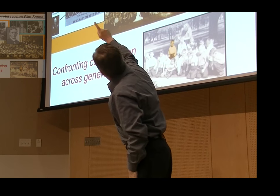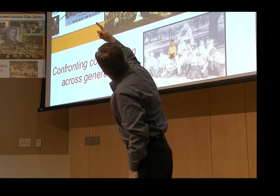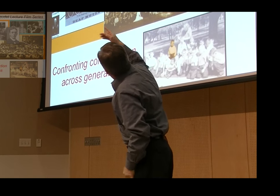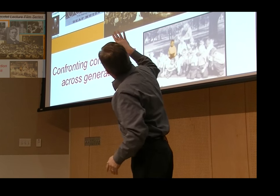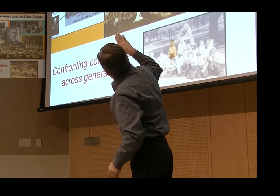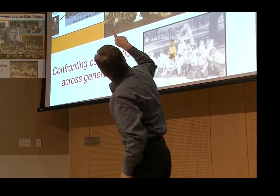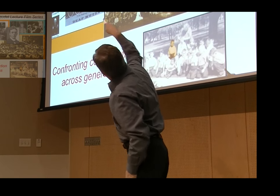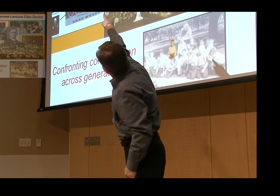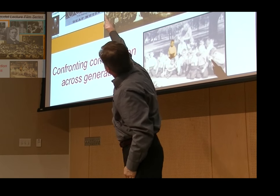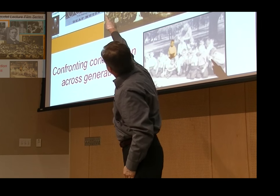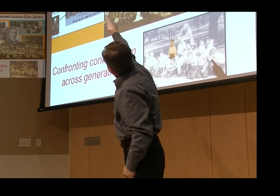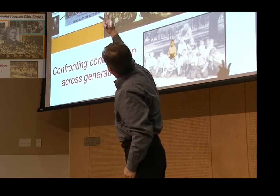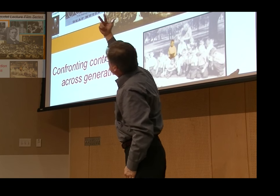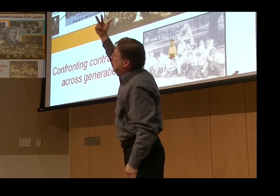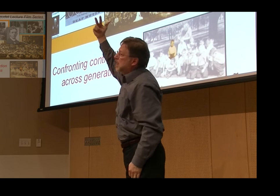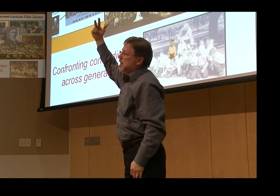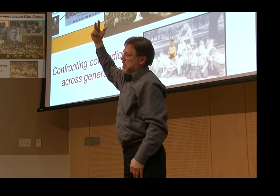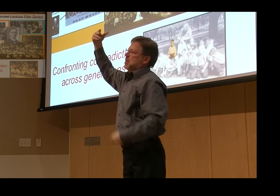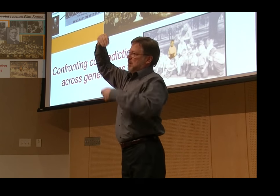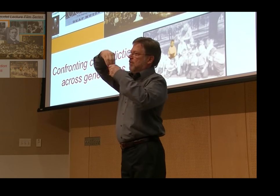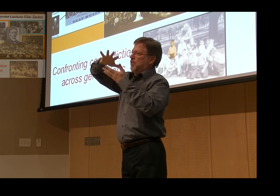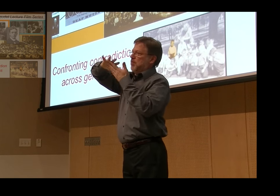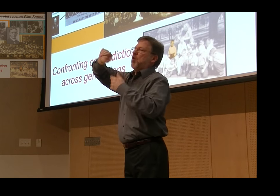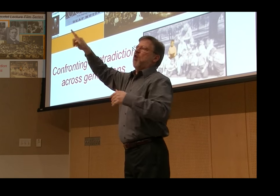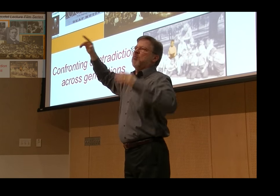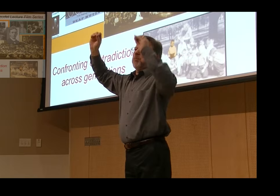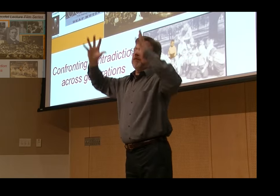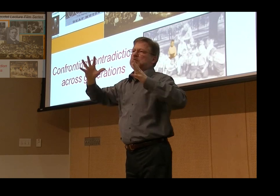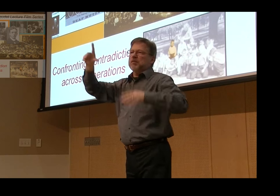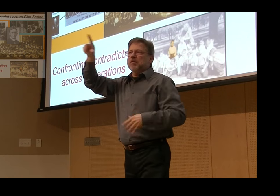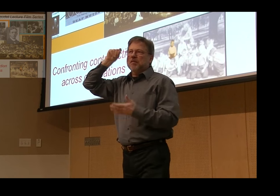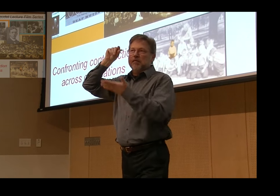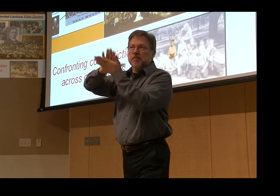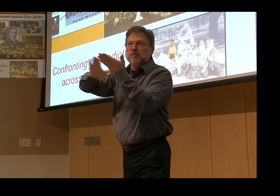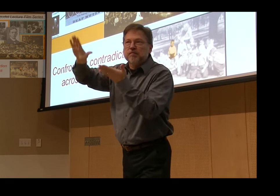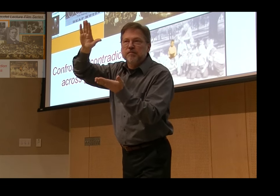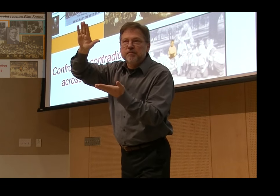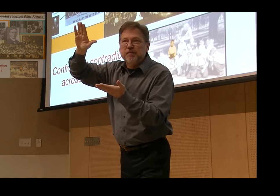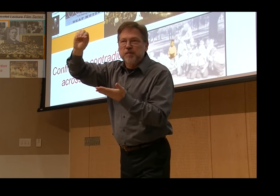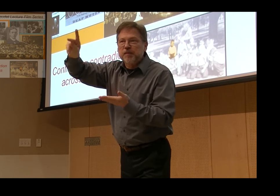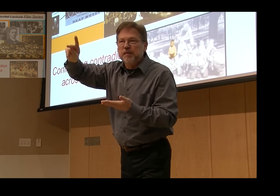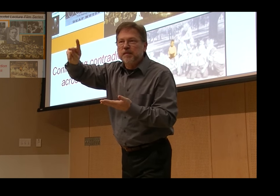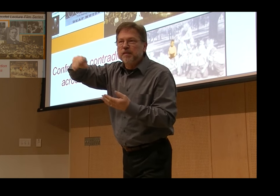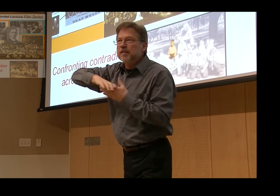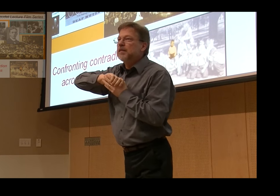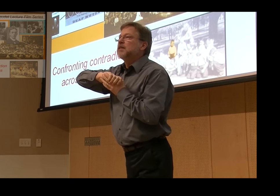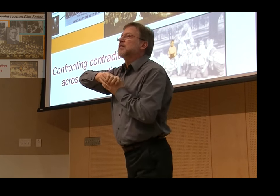identify the characteristics of these signers and identify the reasons for selecting these signers. Those that are up in the